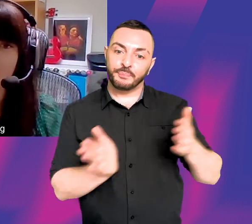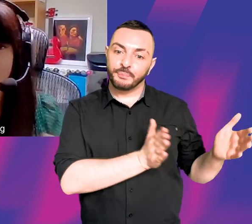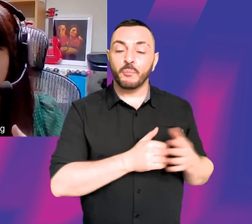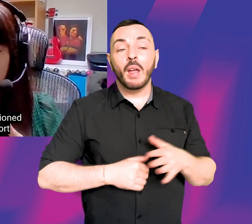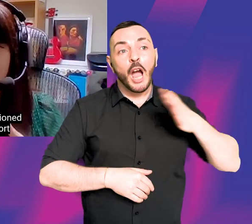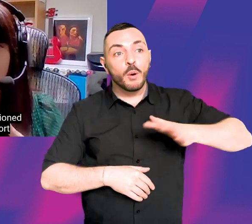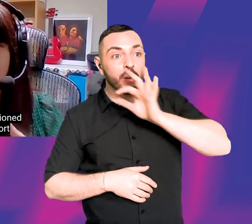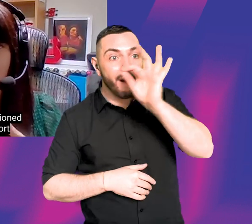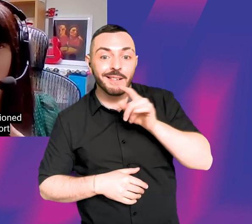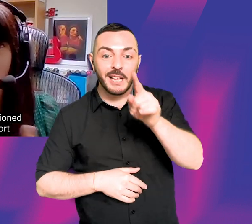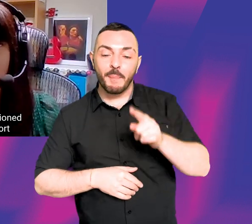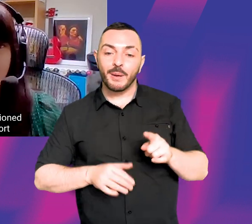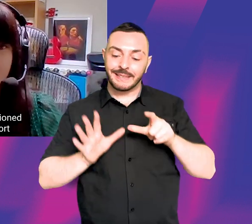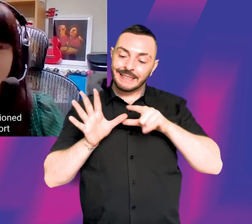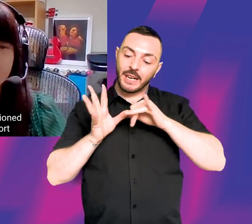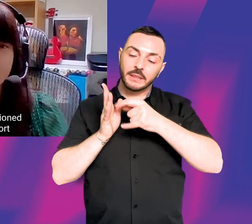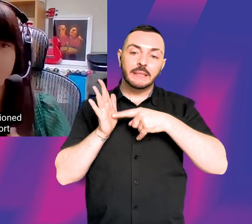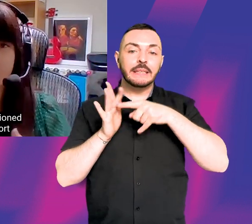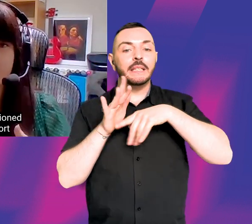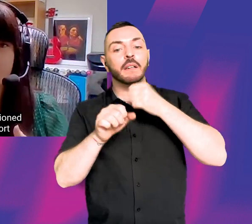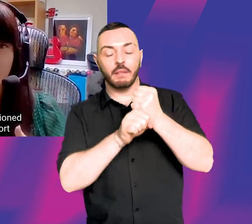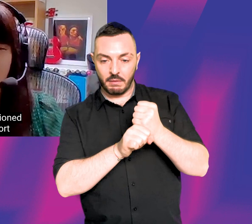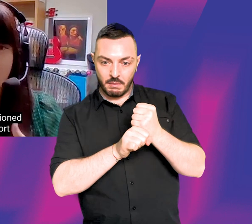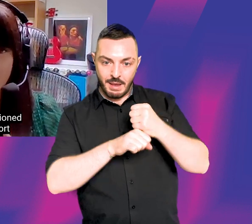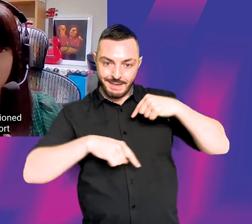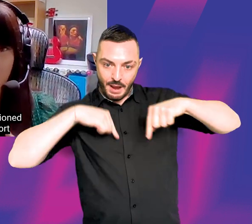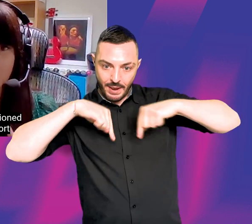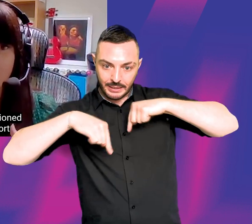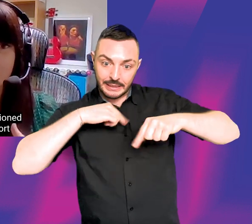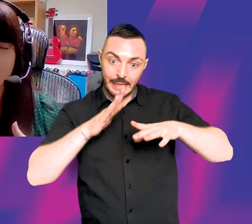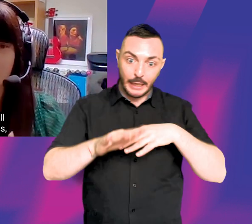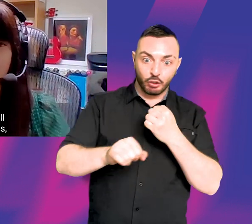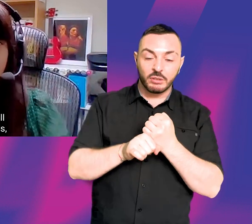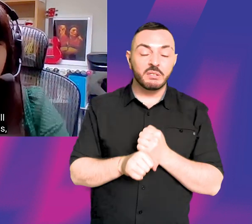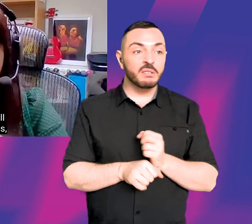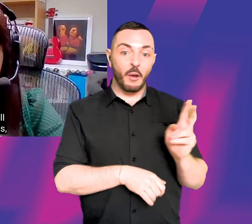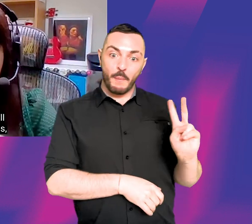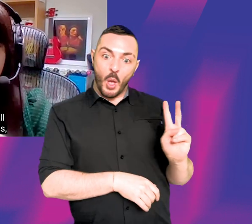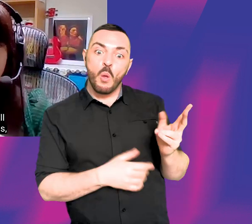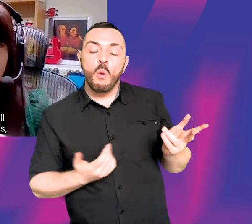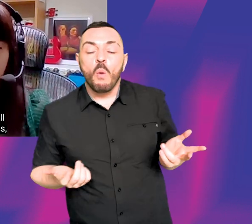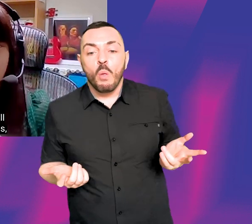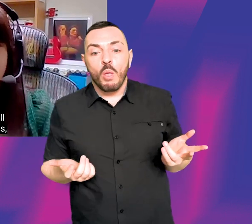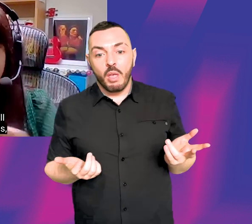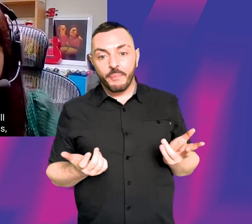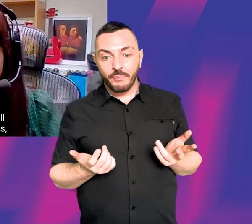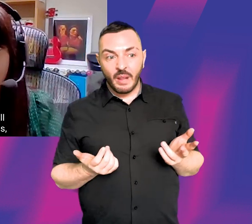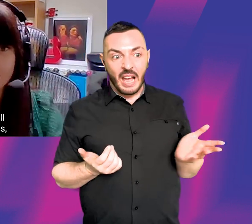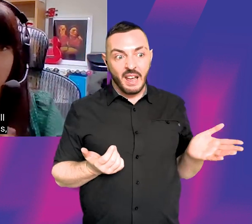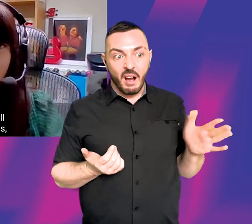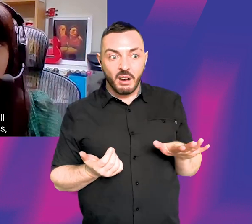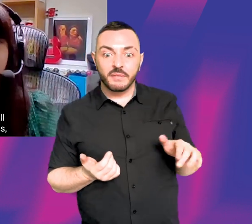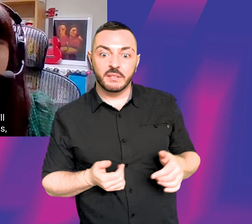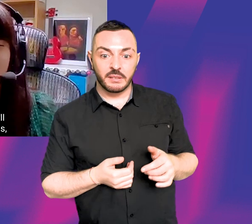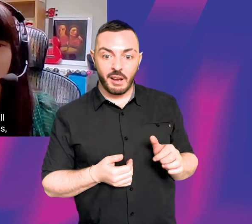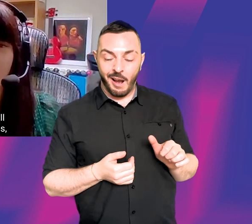casting directors and agents, because you mentioned, you know, at the beginning of your career, you sort of got your first part first, and then all those things kind of came